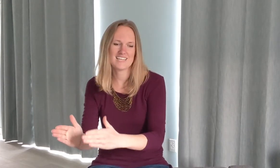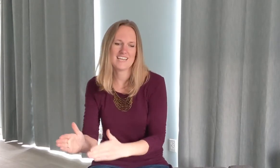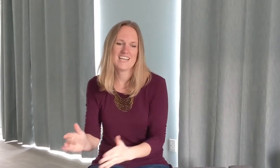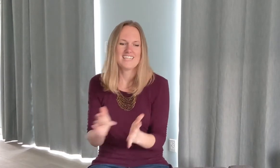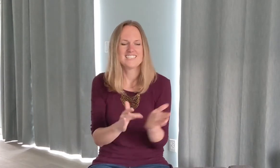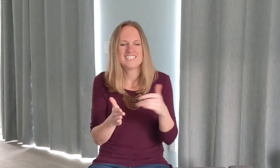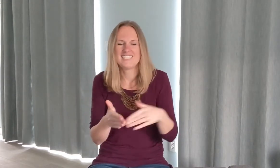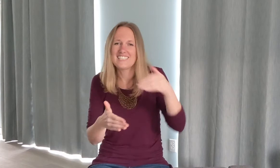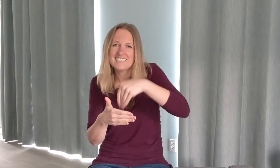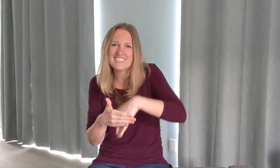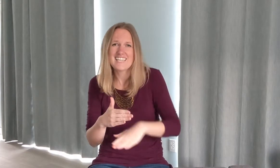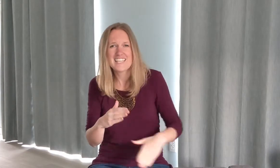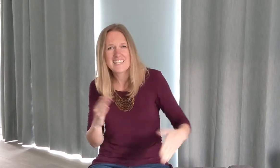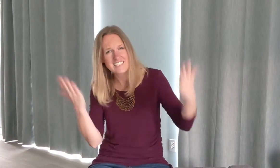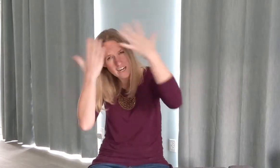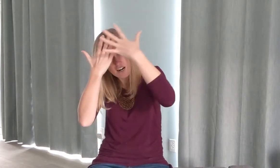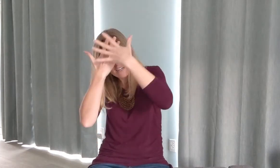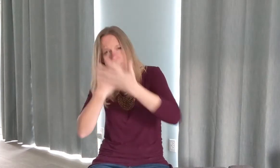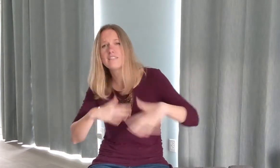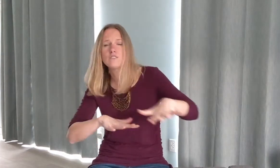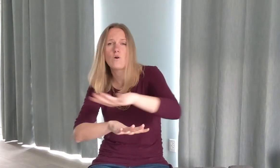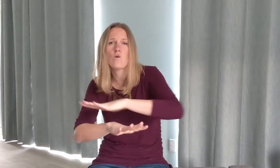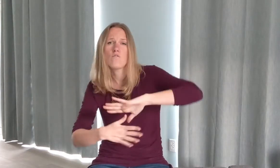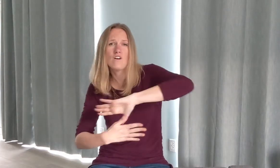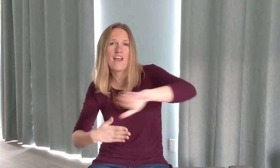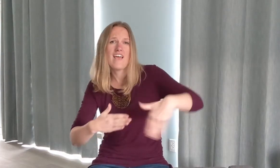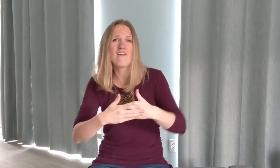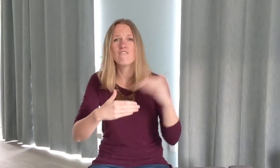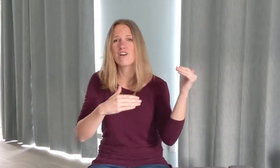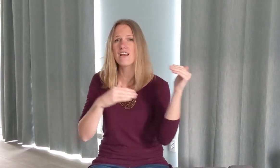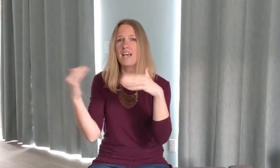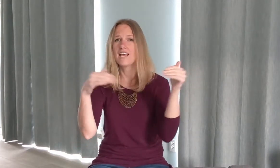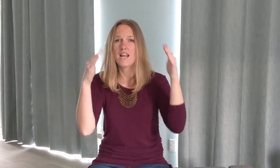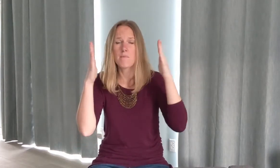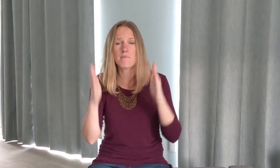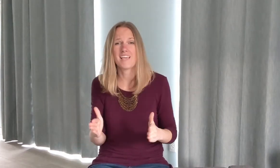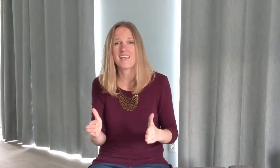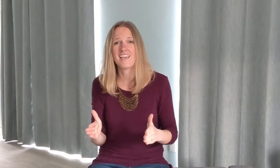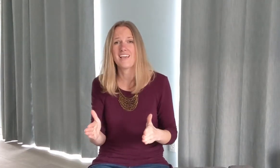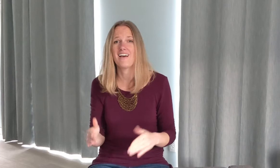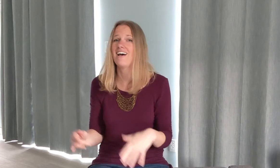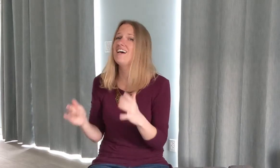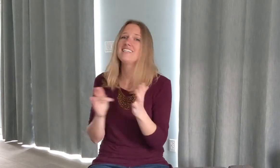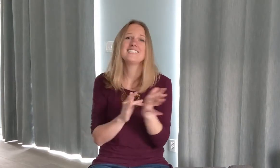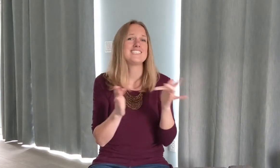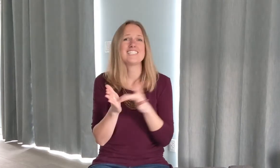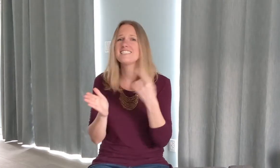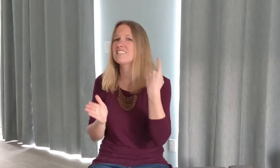Jesus in the darkness Over every enemy Jesus